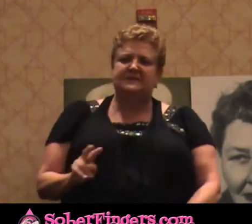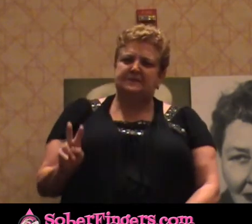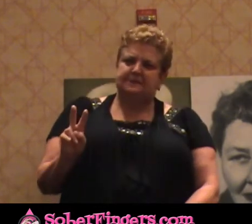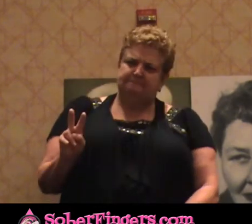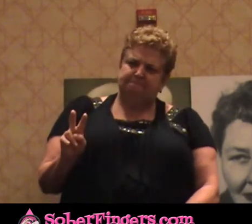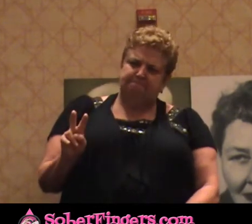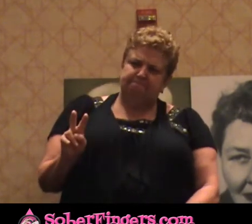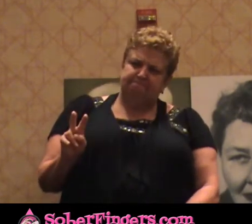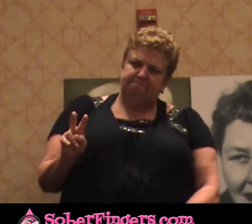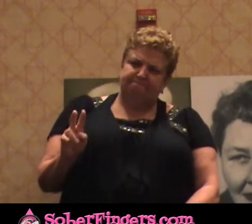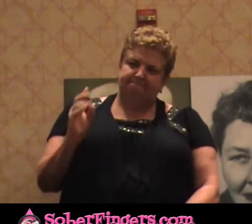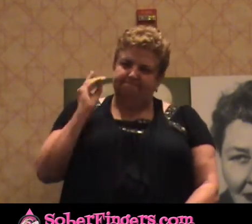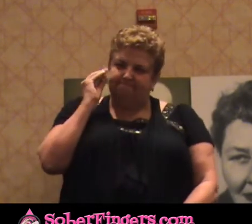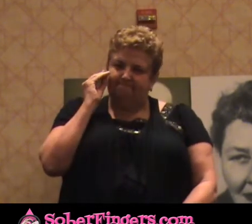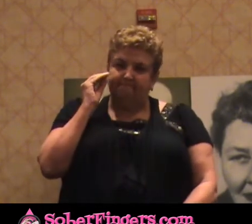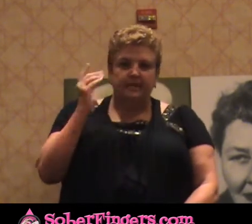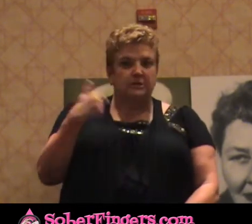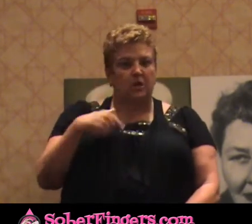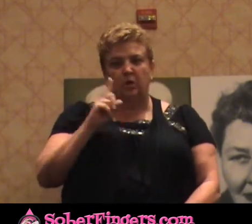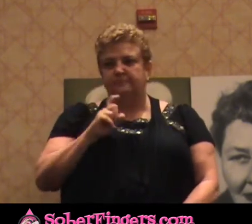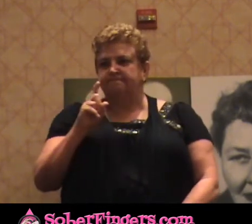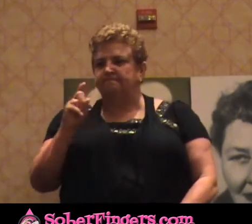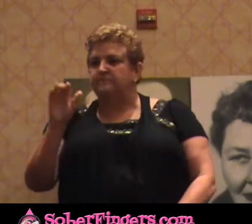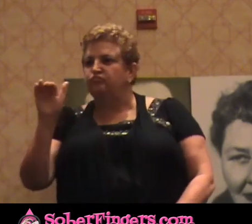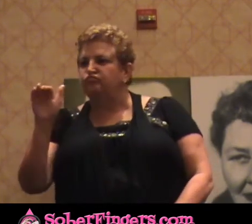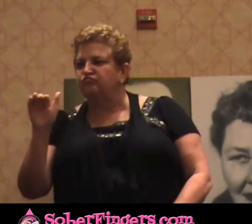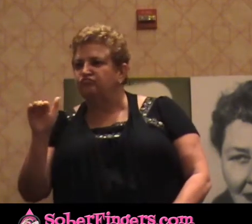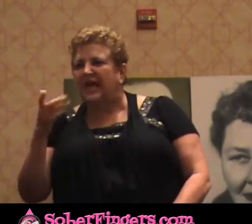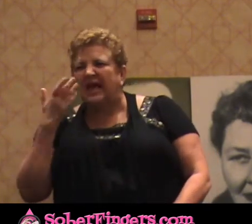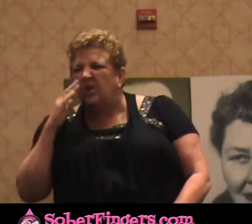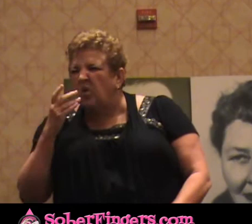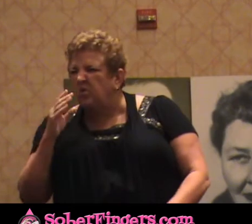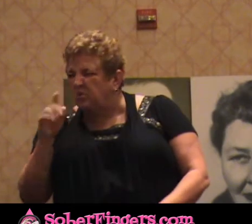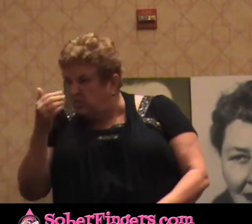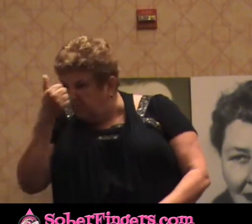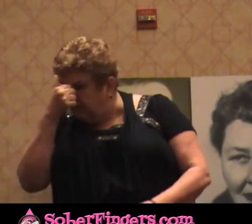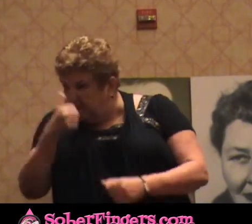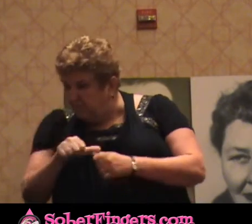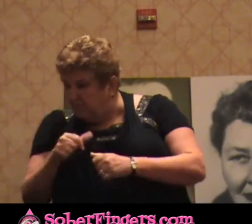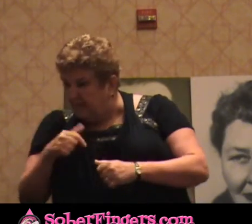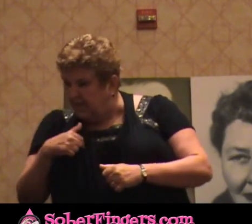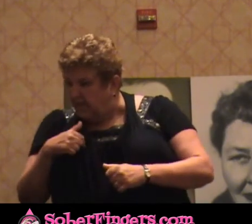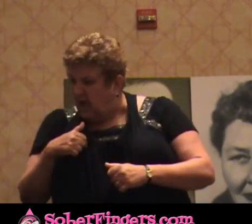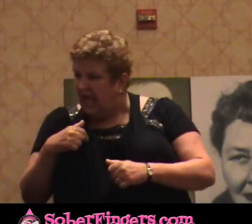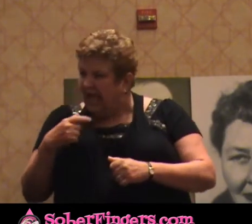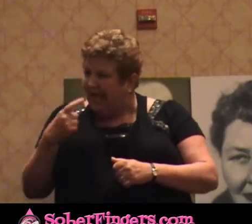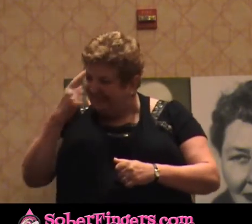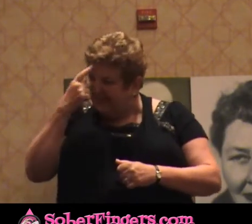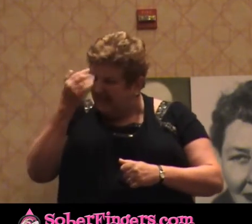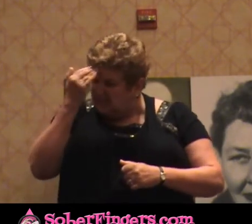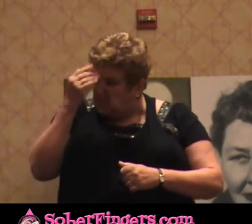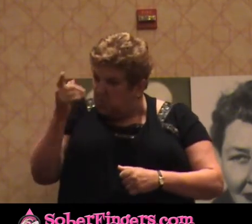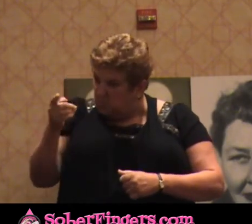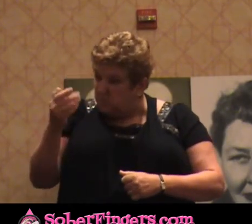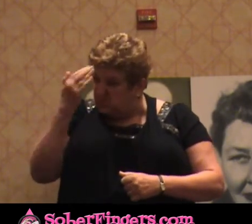injury, I go to him and I said, I don't know if you remember me, but you look vaguely familiar to me. Do you know me?